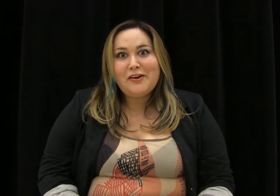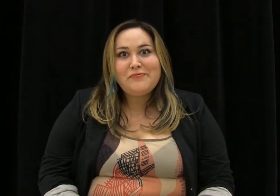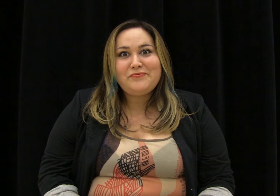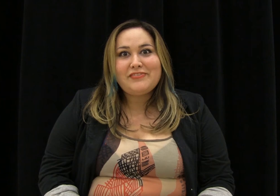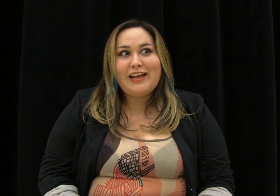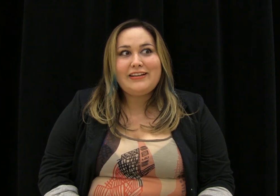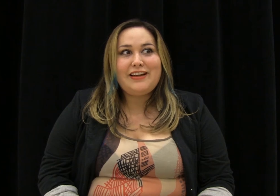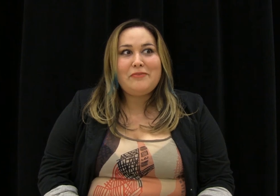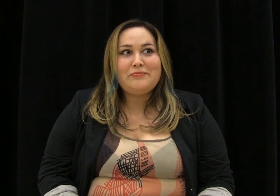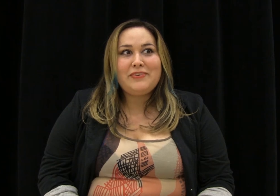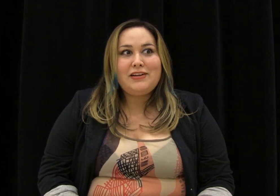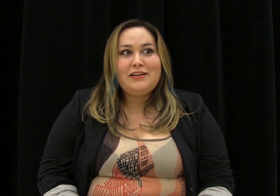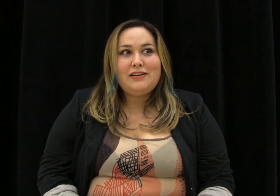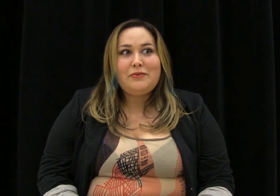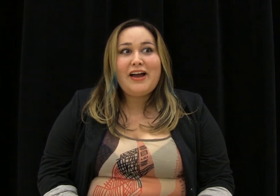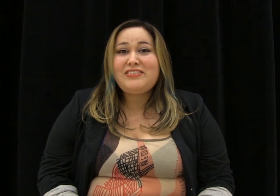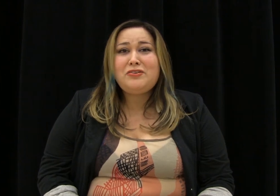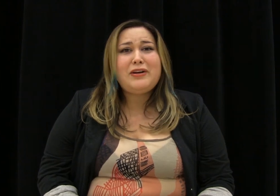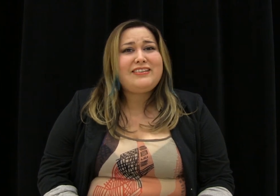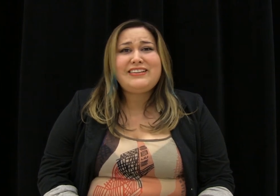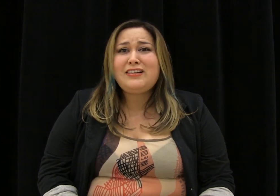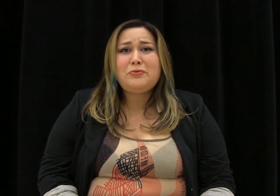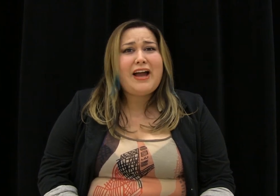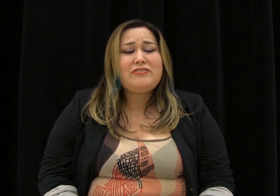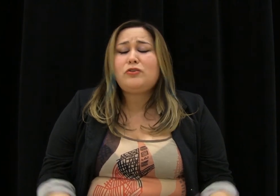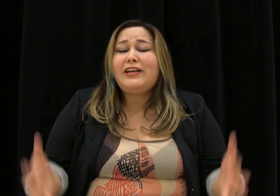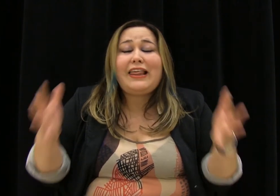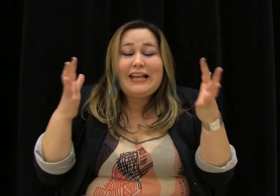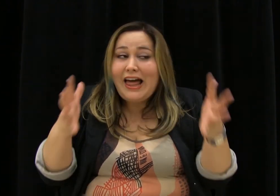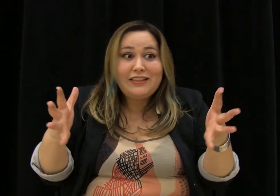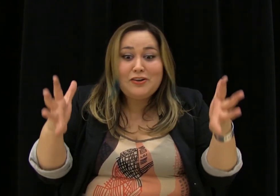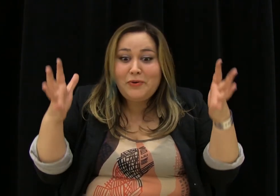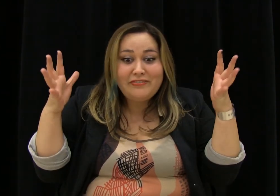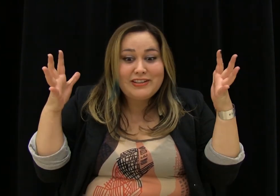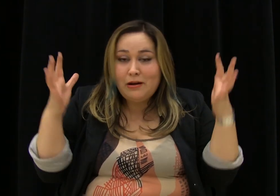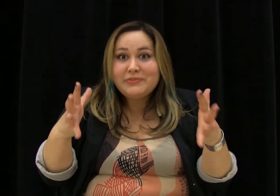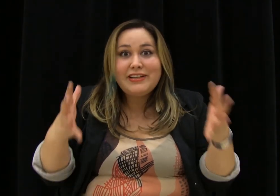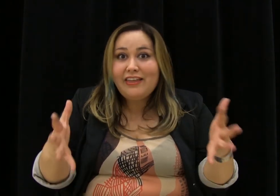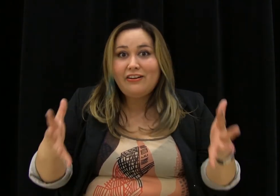know? And we have to do it as Latinos. have solididad. You know, we have to come together.